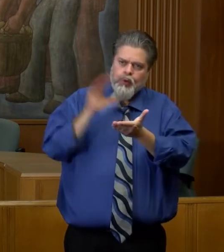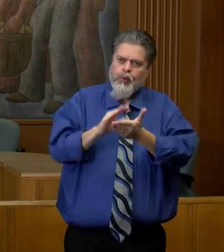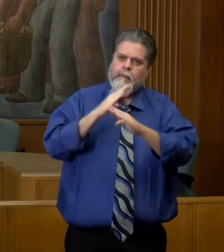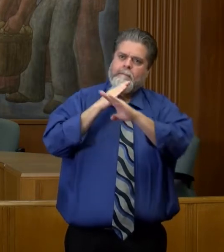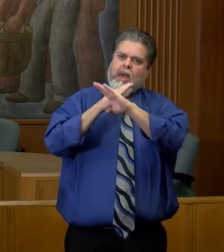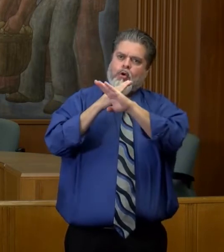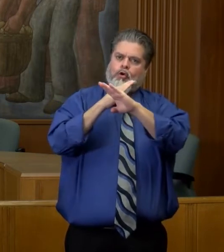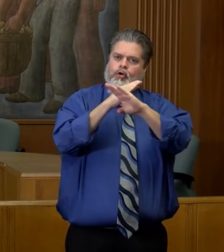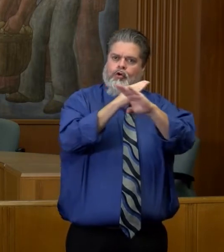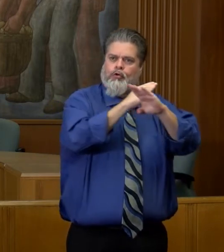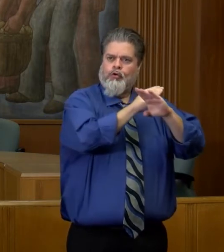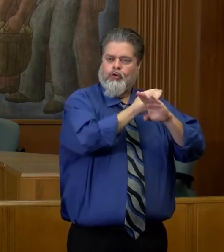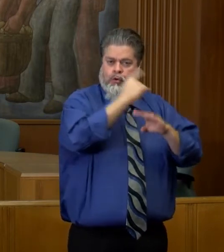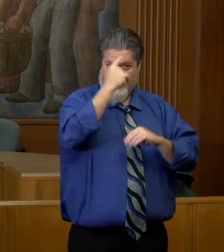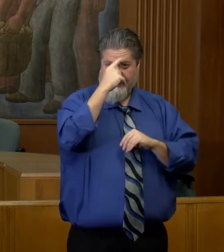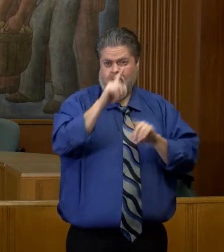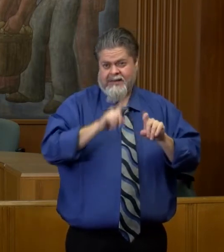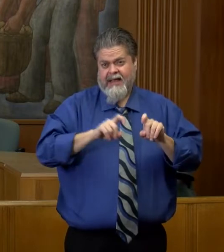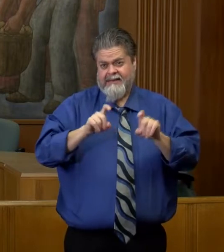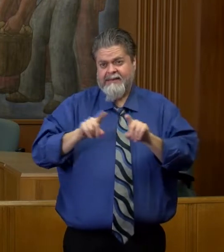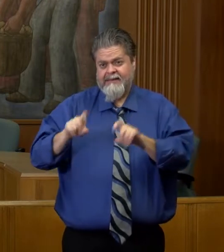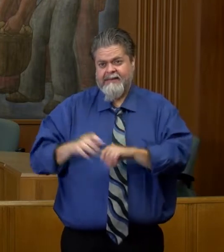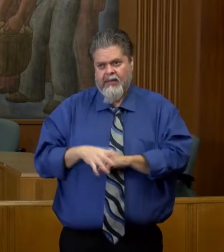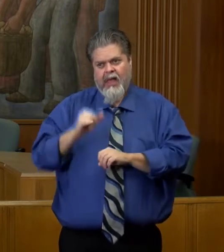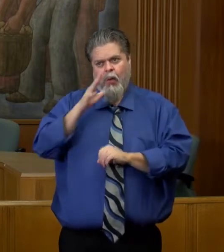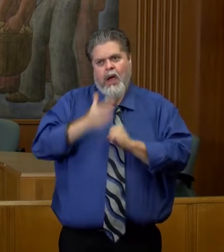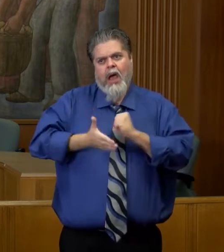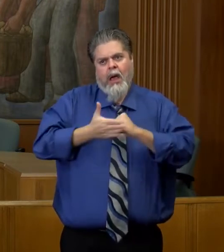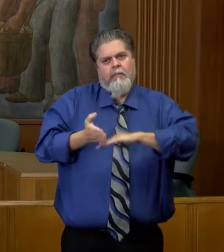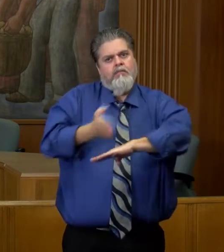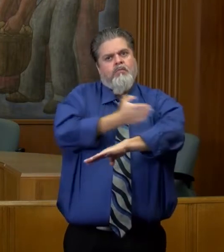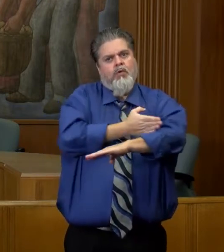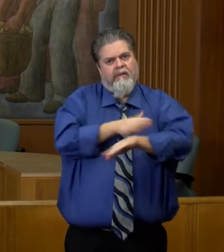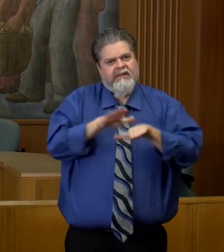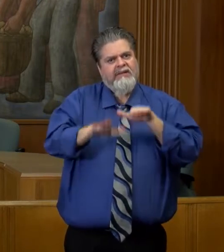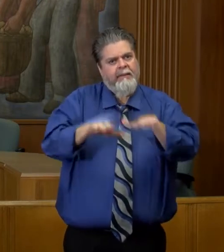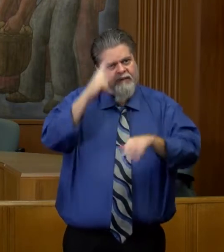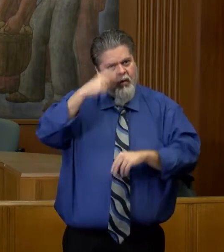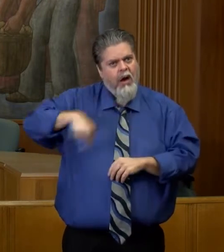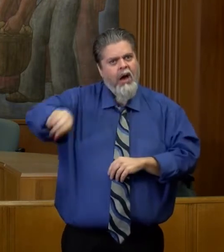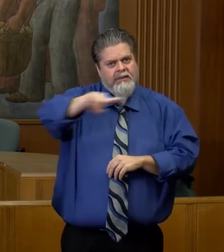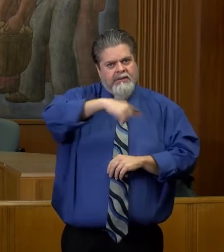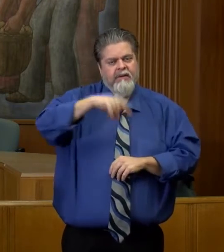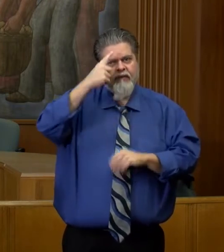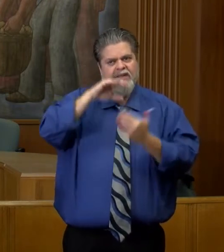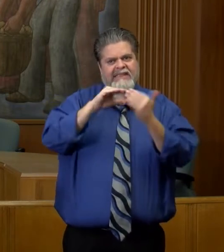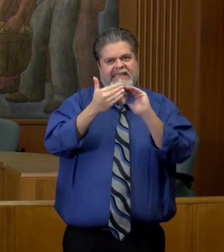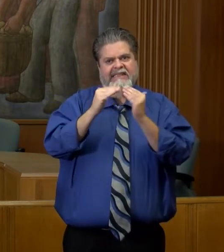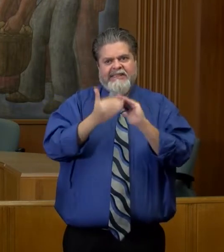to get testing to go through. And so I think that'll be a real step forward for us and for the city.